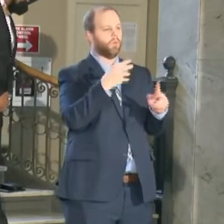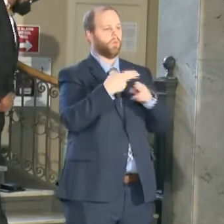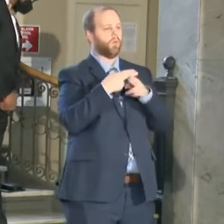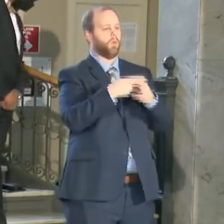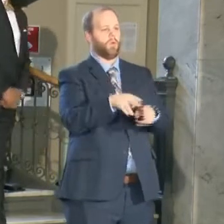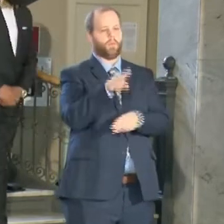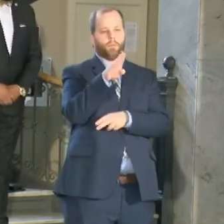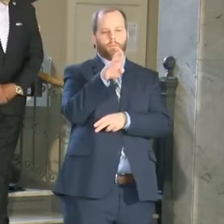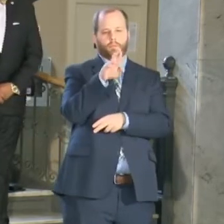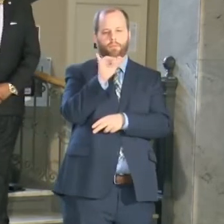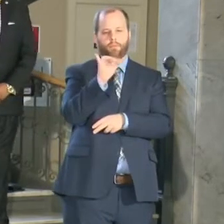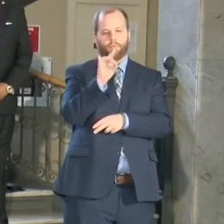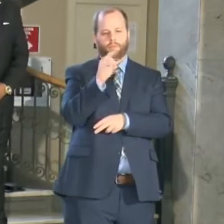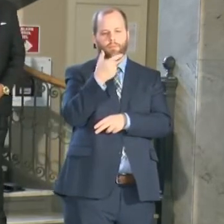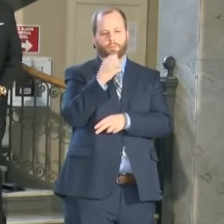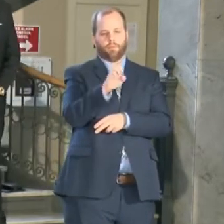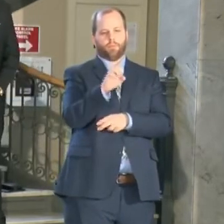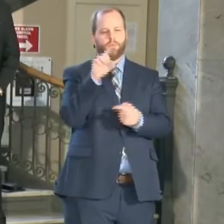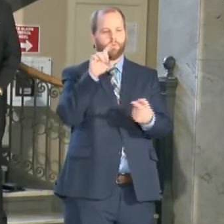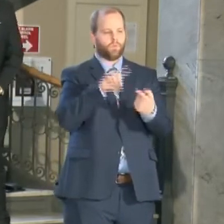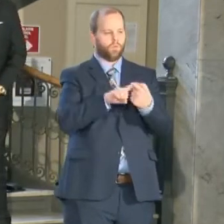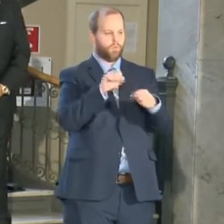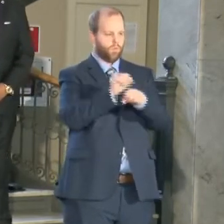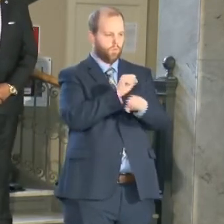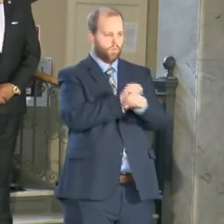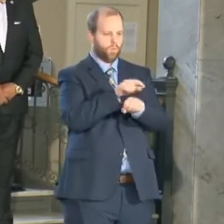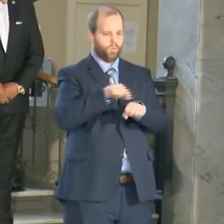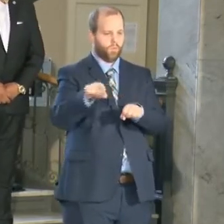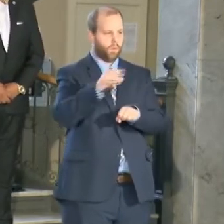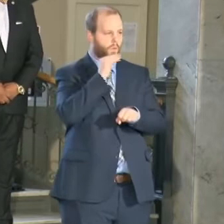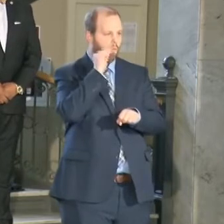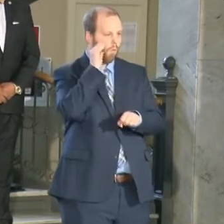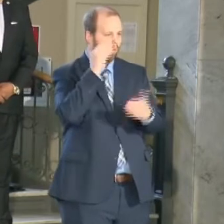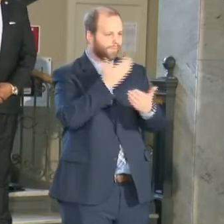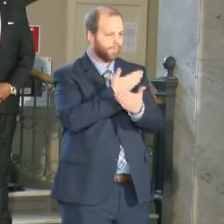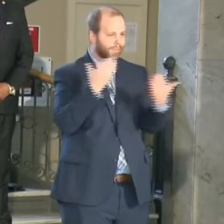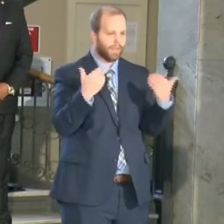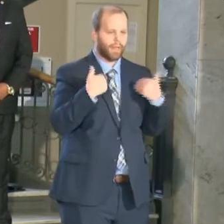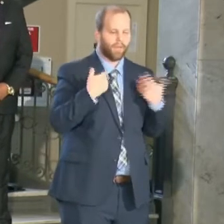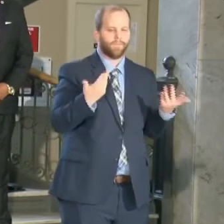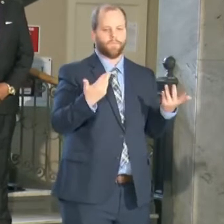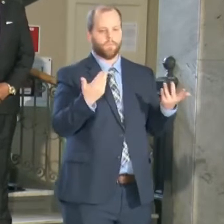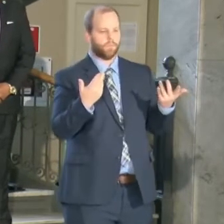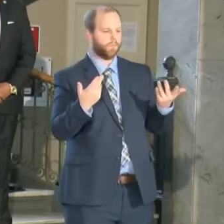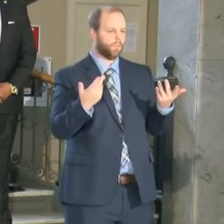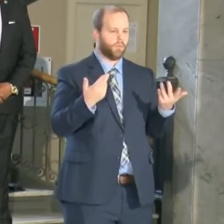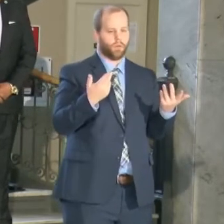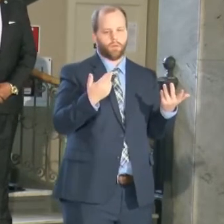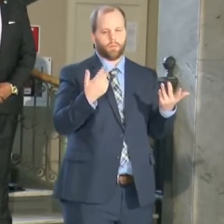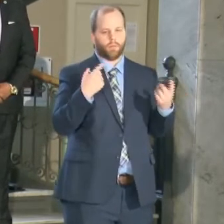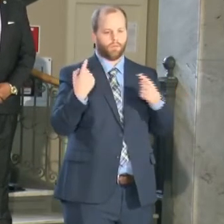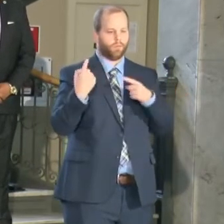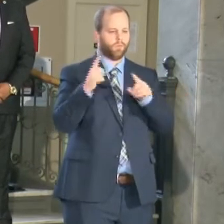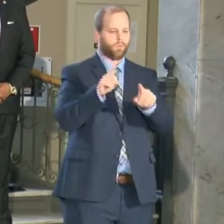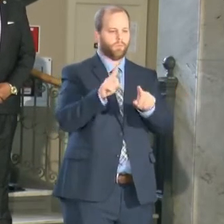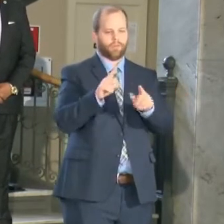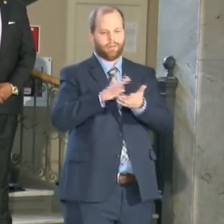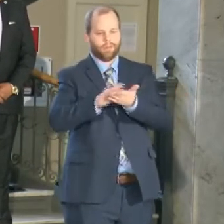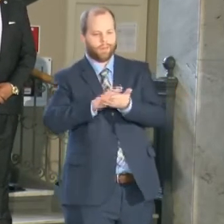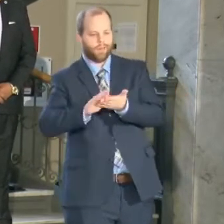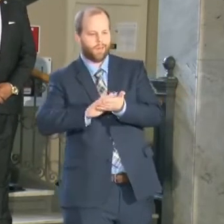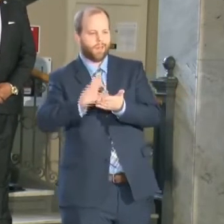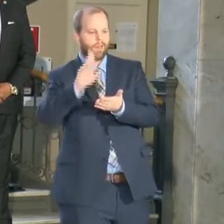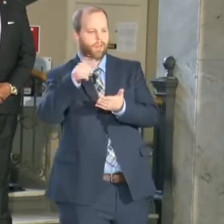with our brothers and sisters who are experiencing homelessness to help as it relates to picking up trash areas as well as with litter